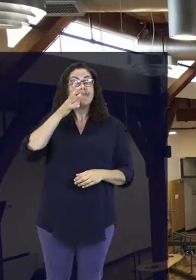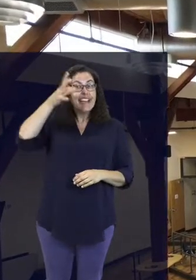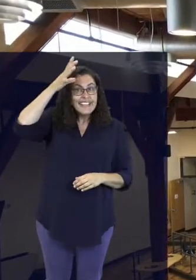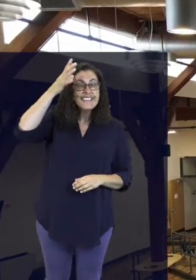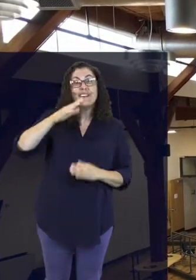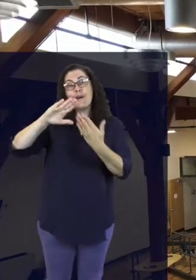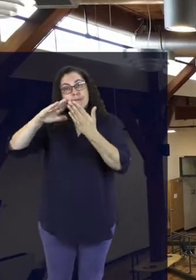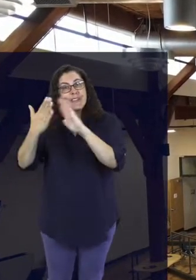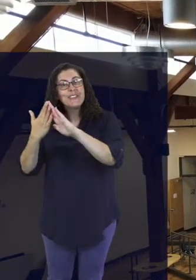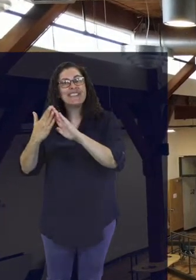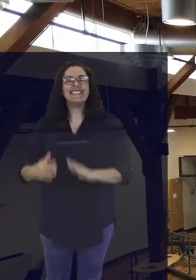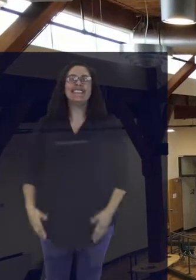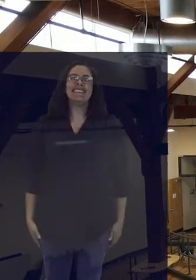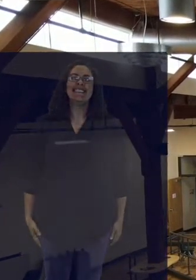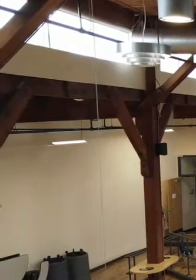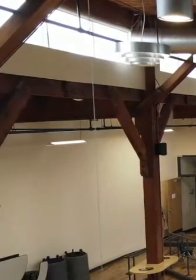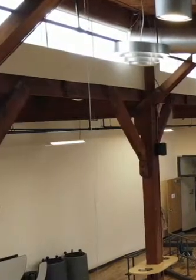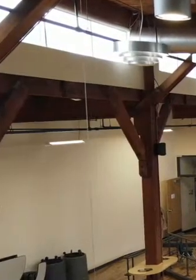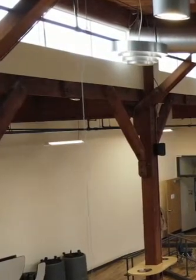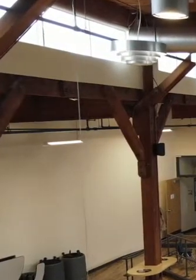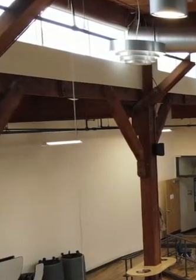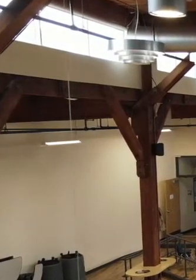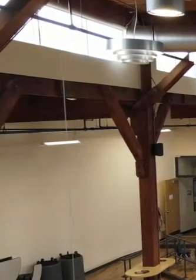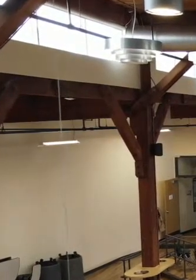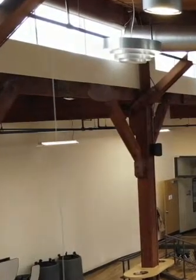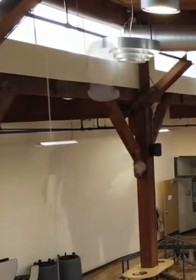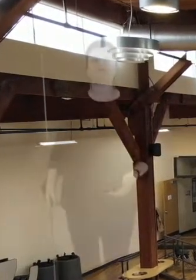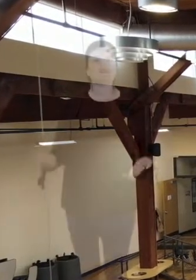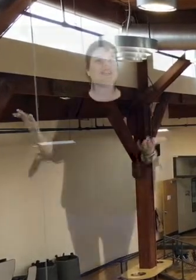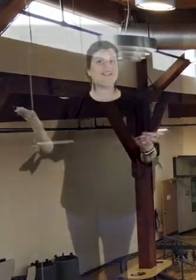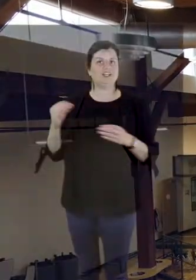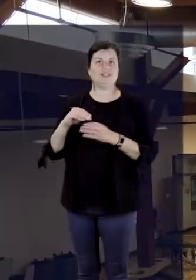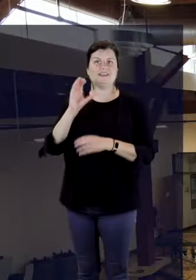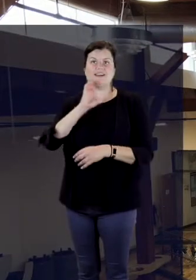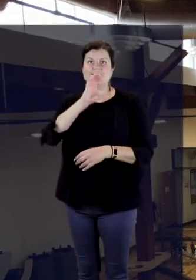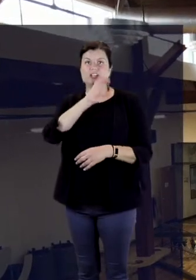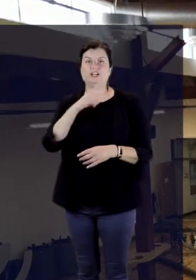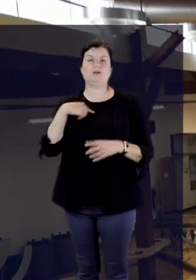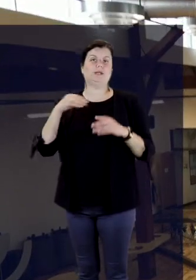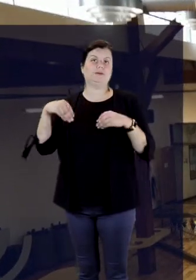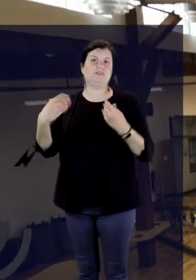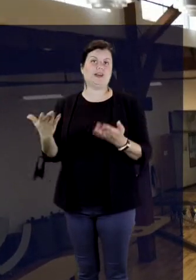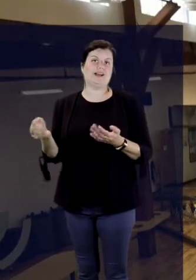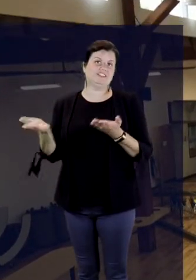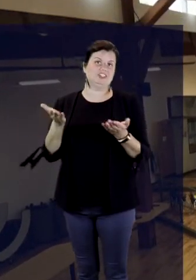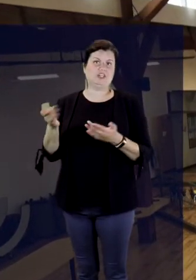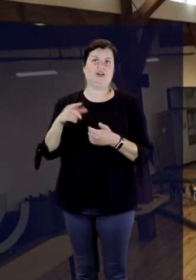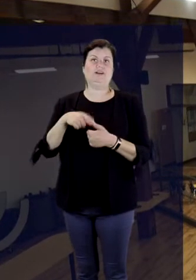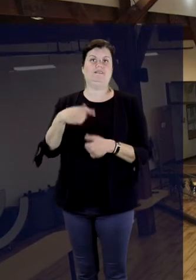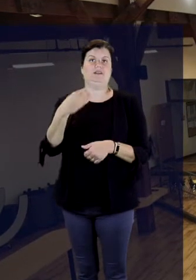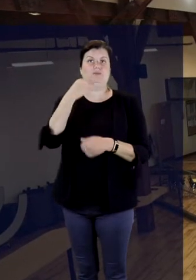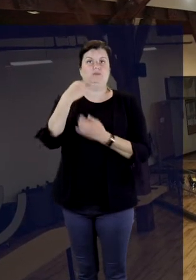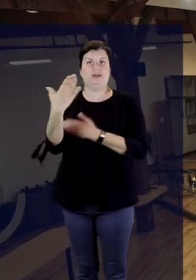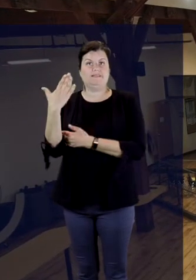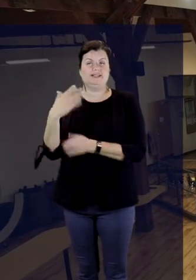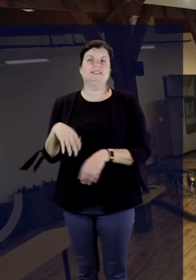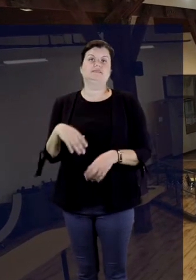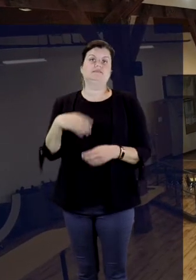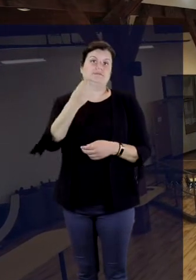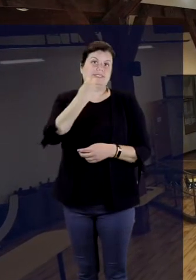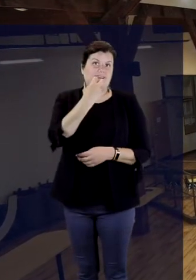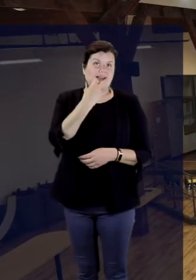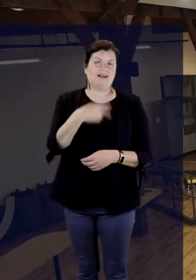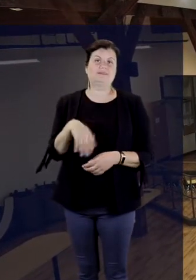for our families and community members. We also provide breakfast services, hot lunch,